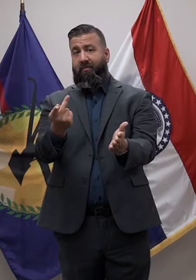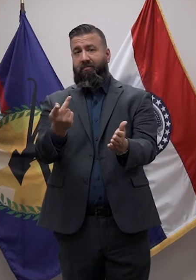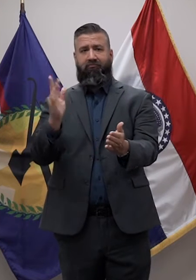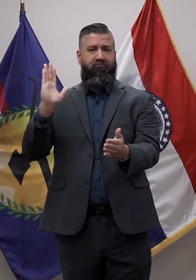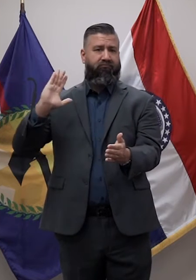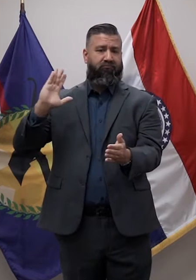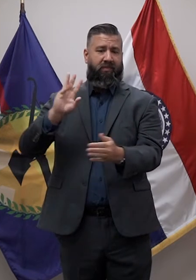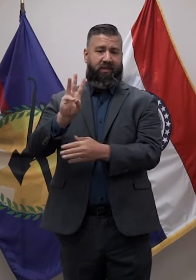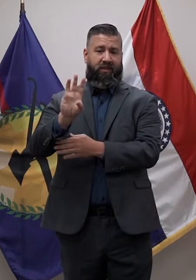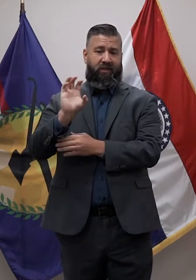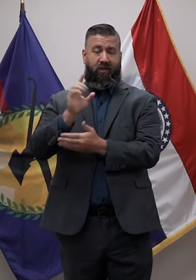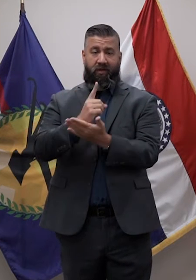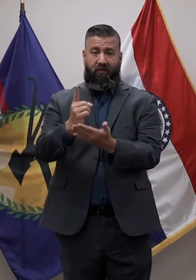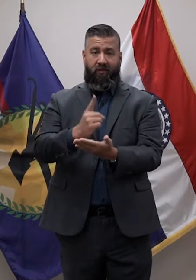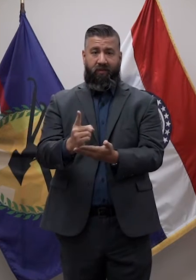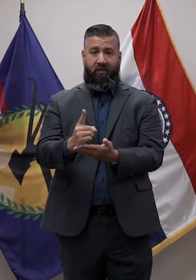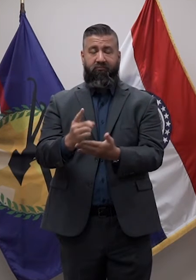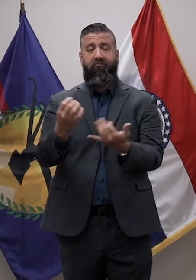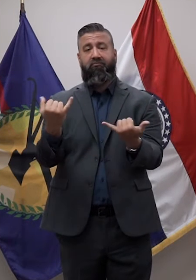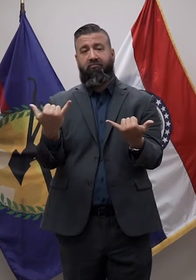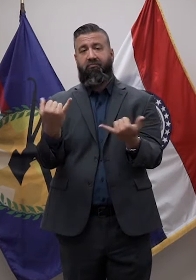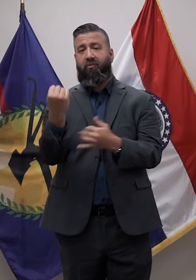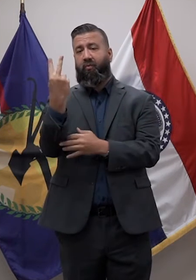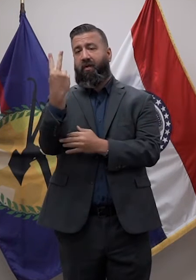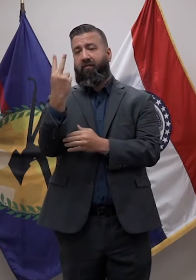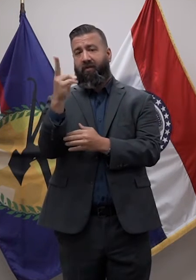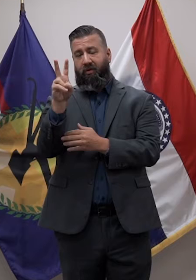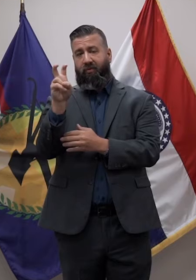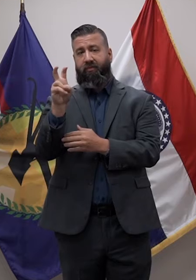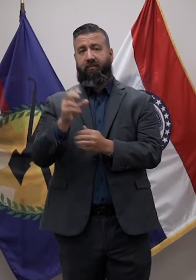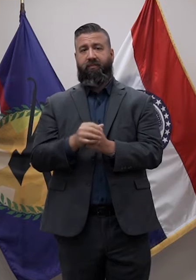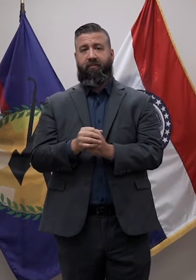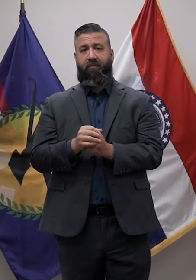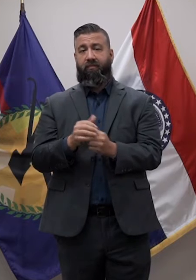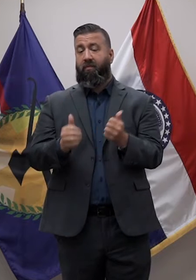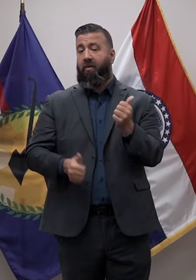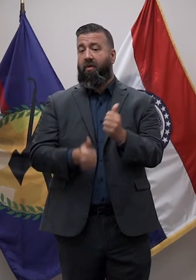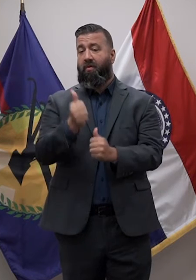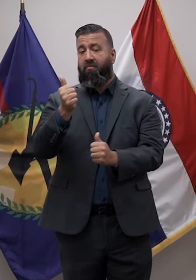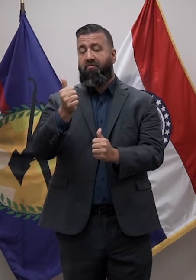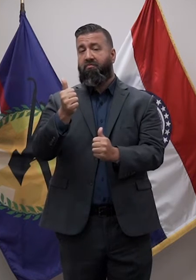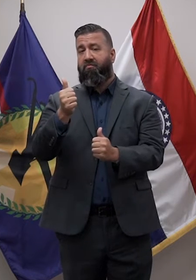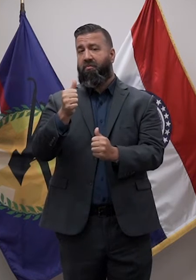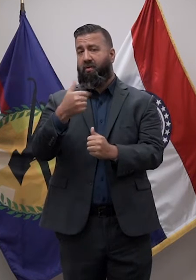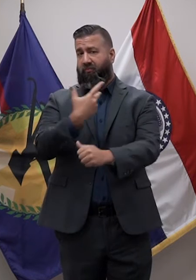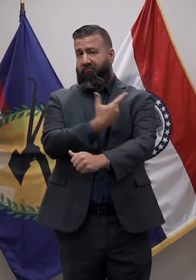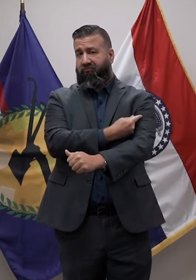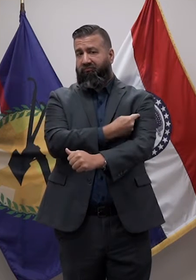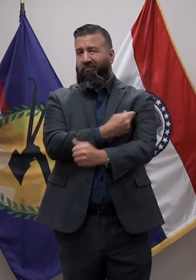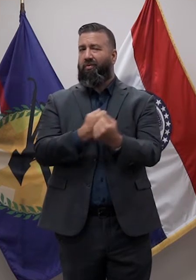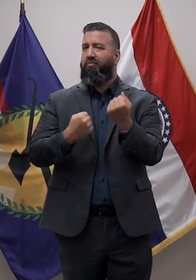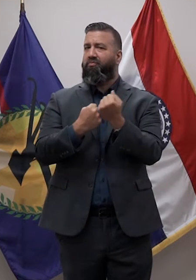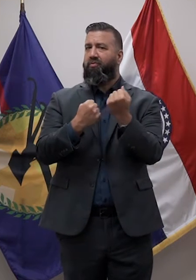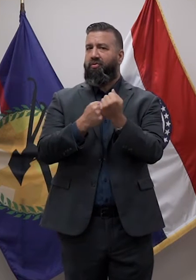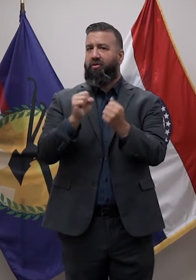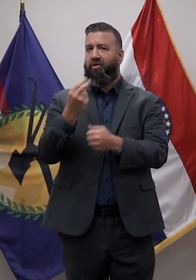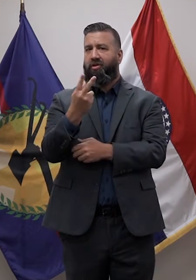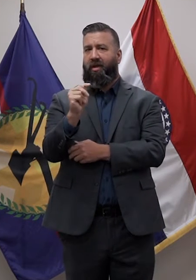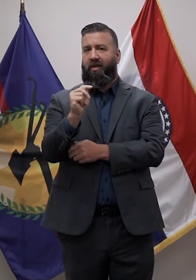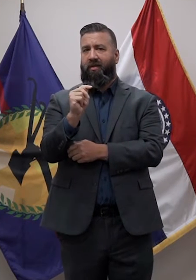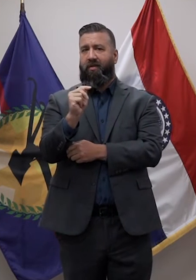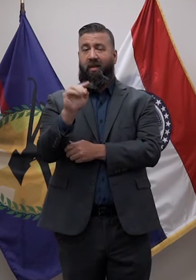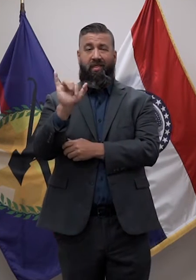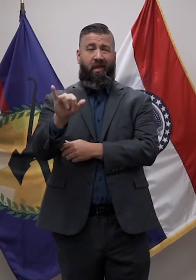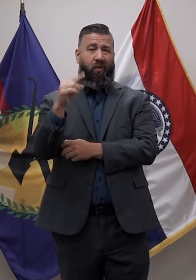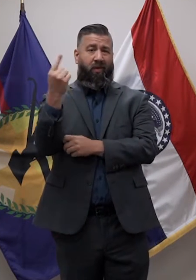week to 1,200 doses administered last week. Most of those additional doses were booster shots, which are only available to those